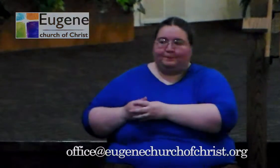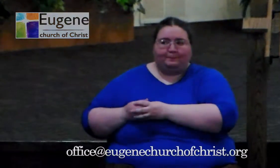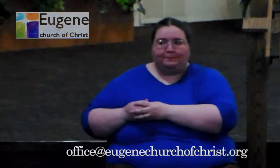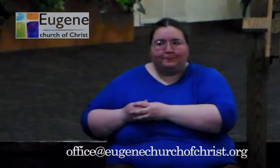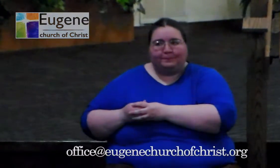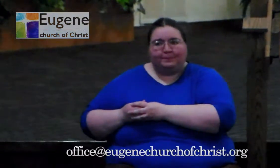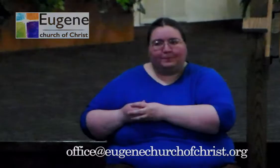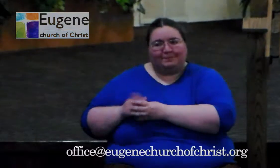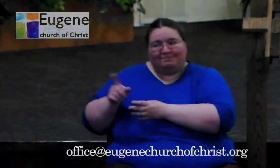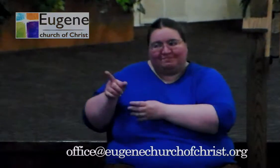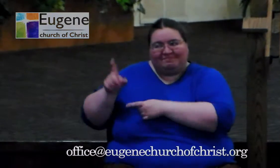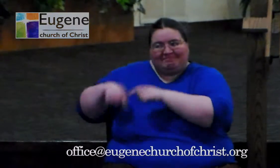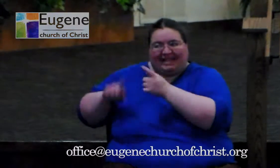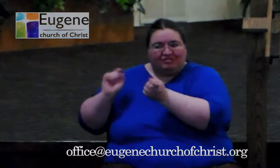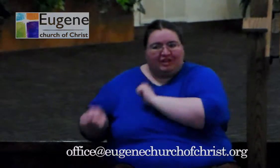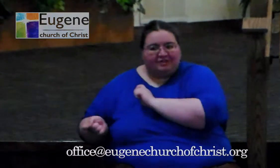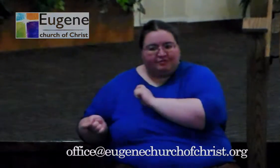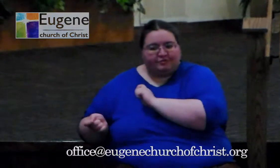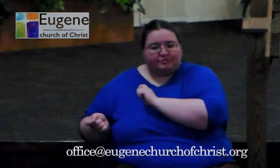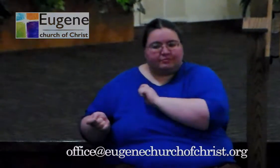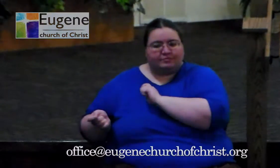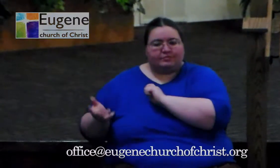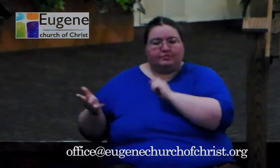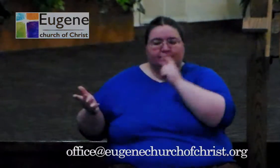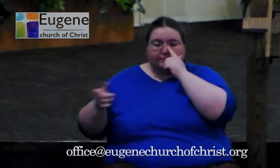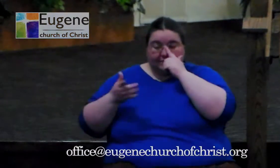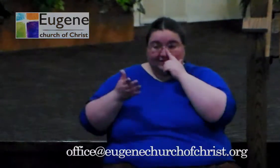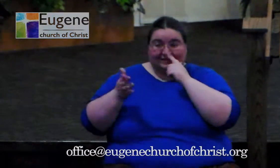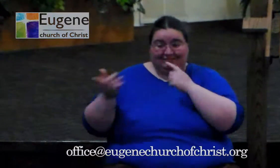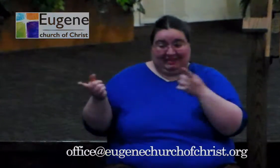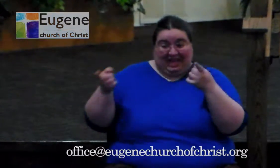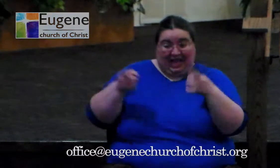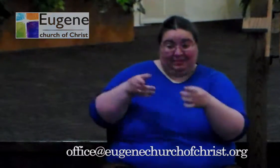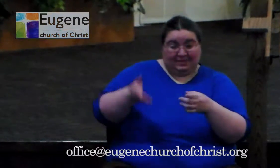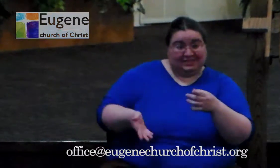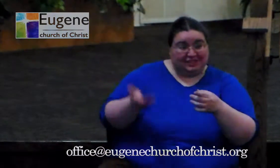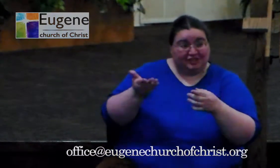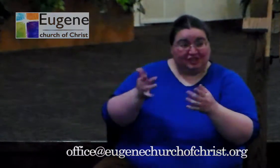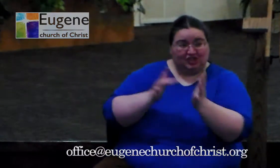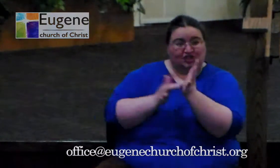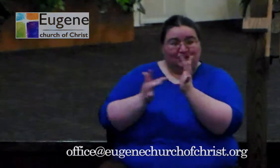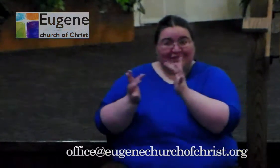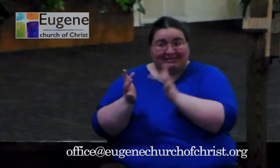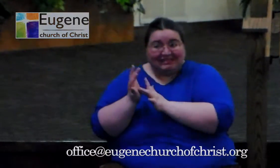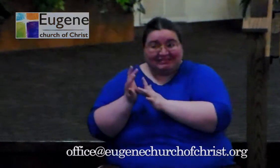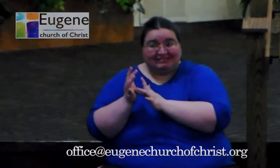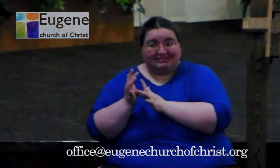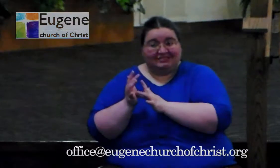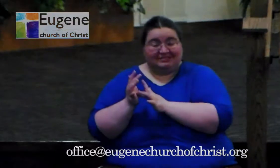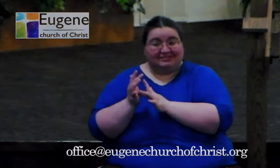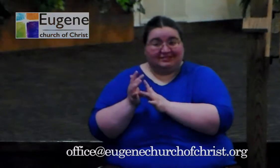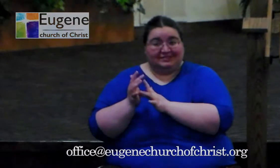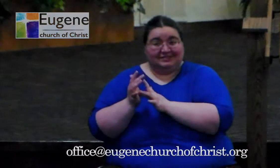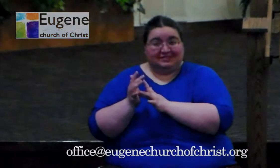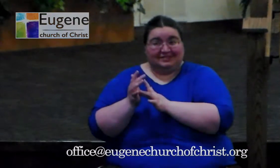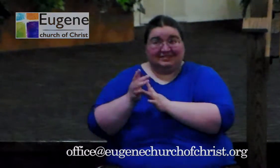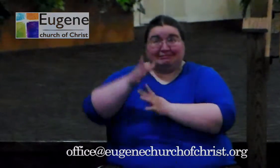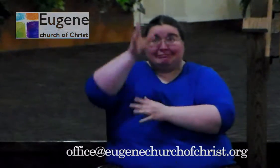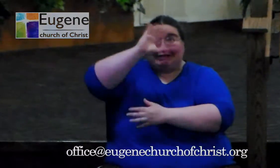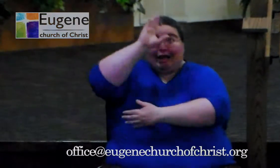they can't see past who they want him to be. They want him just to be that guy that fits into Joseph and